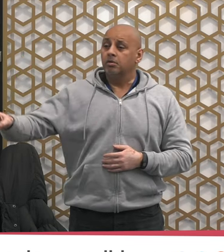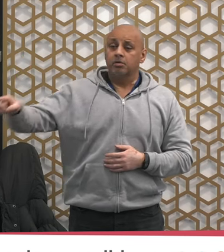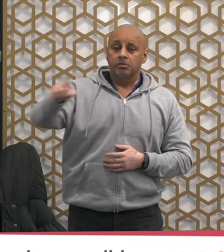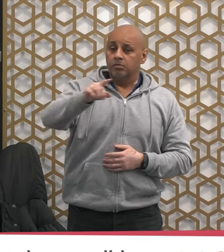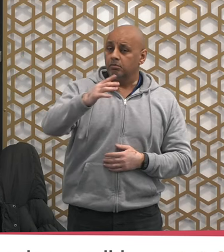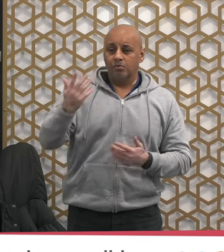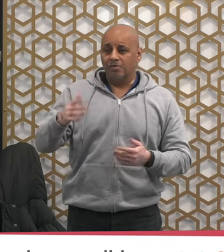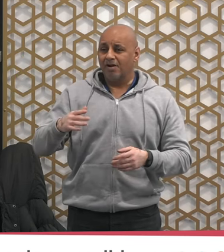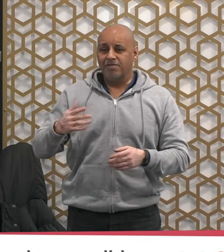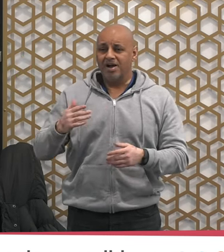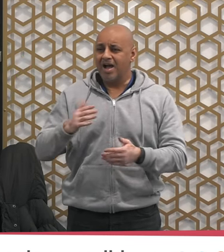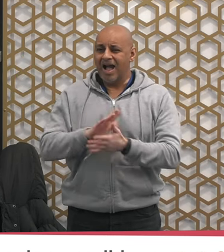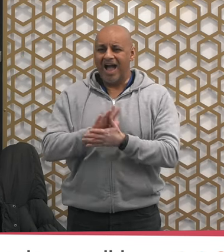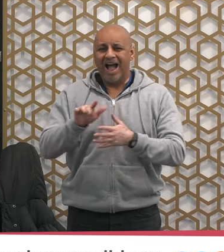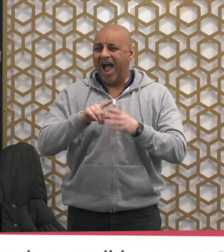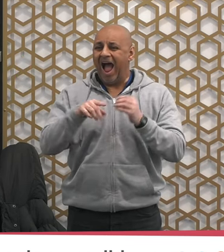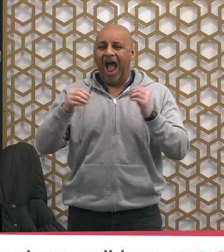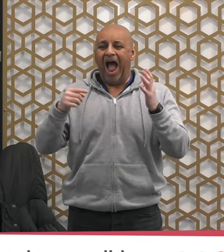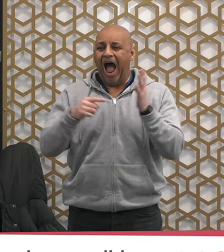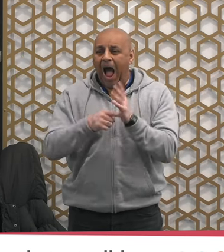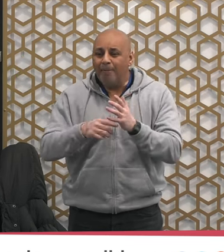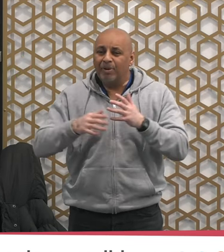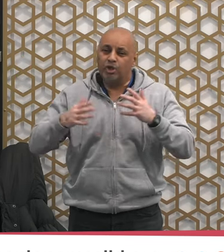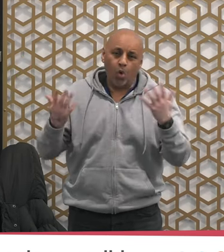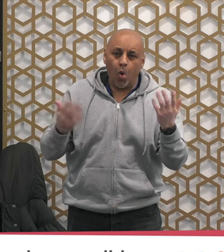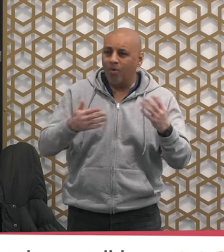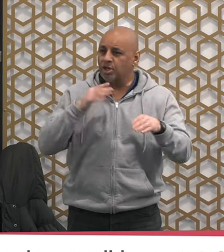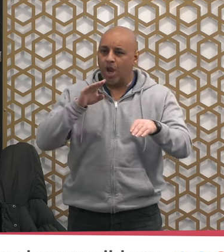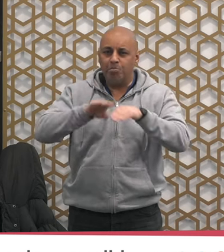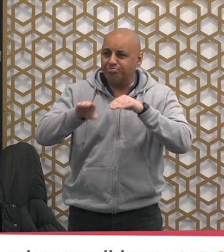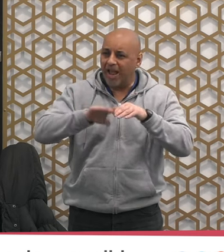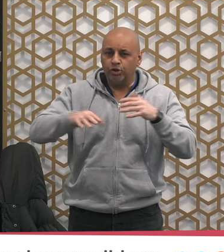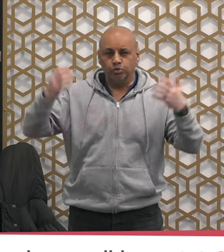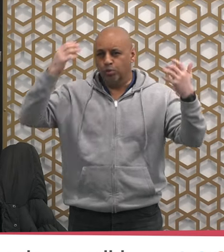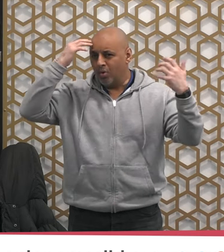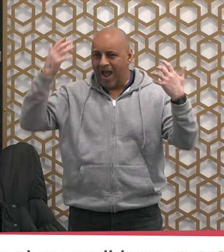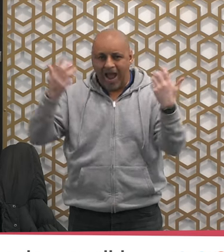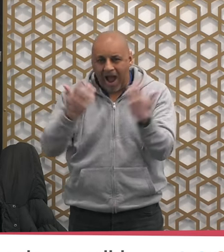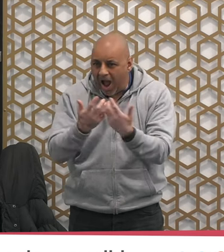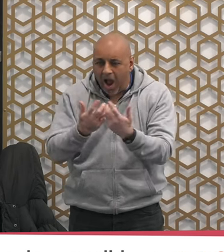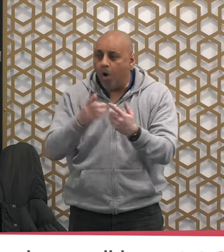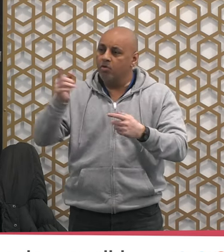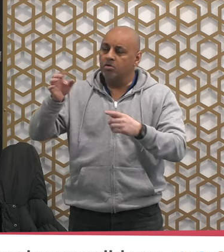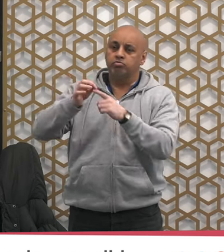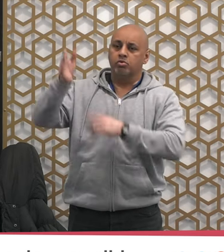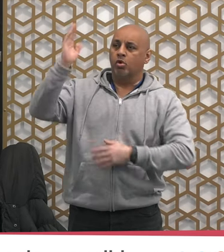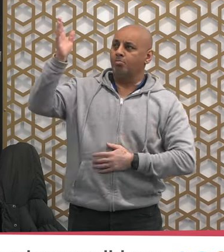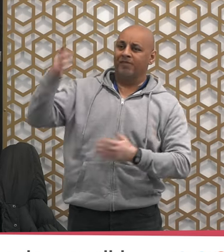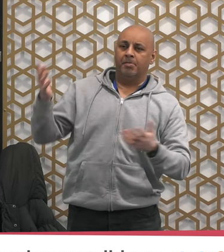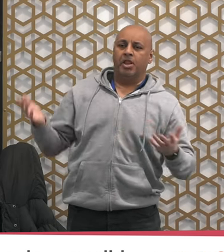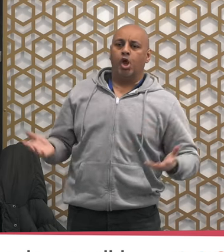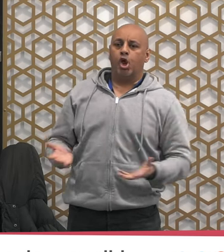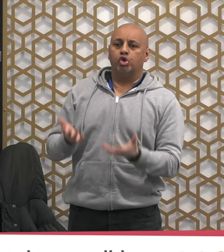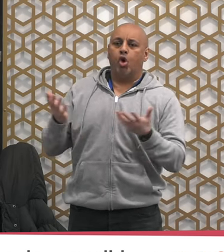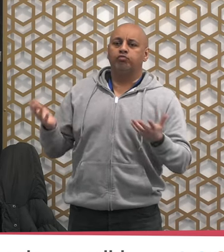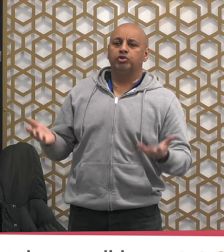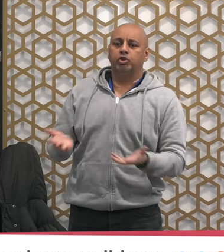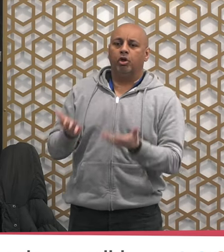fast throughout the year then the Prophet sallallahu alayhi wa sallam has encouraged us to stop fasting from the